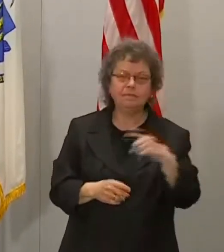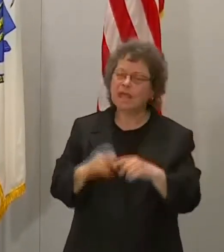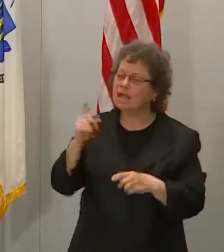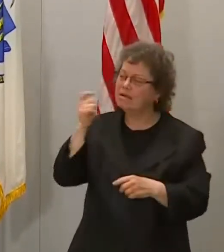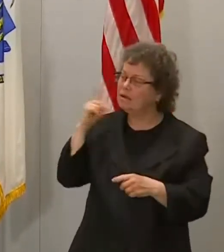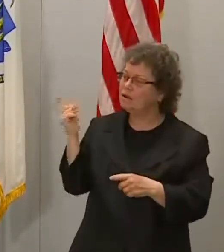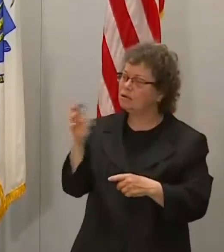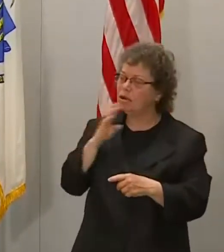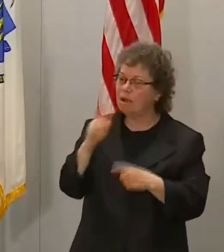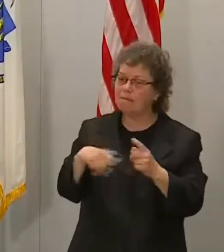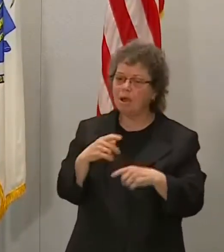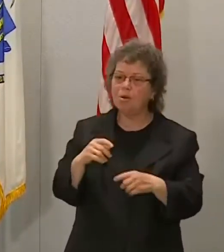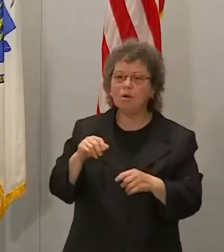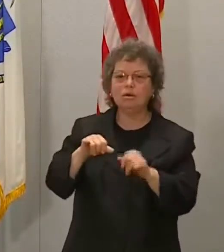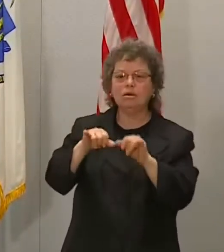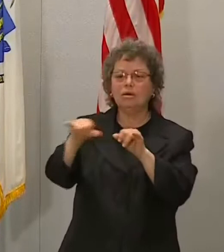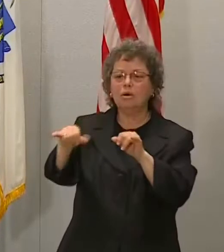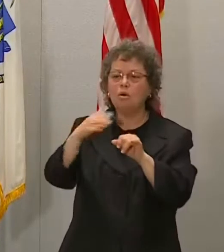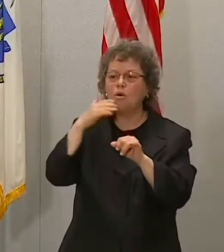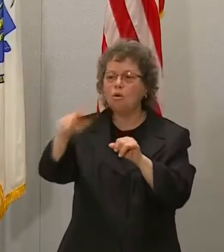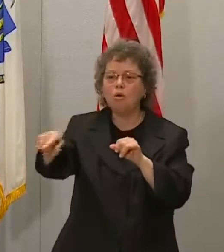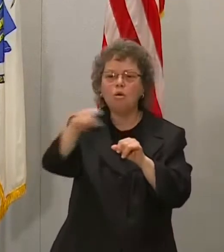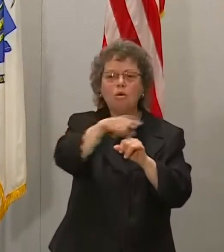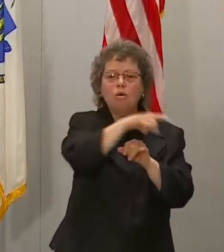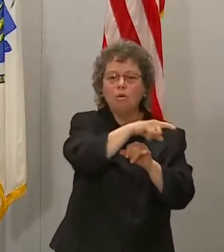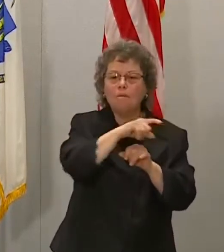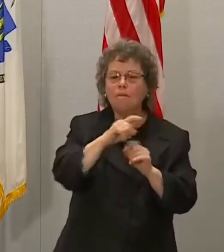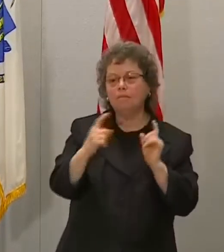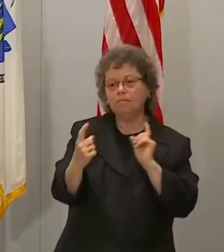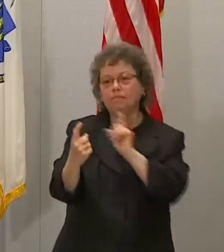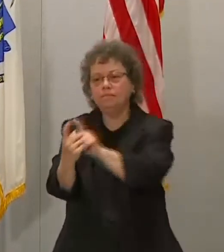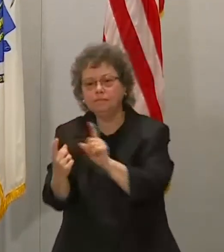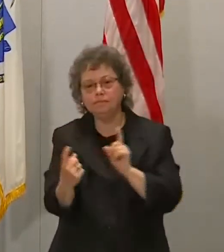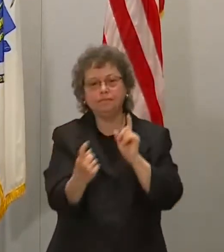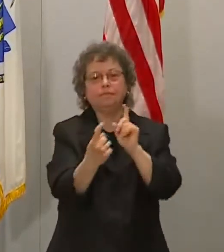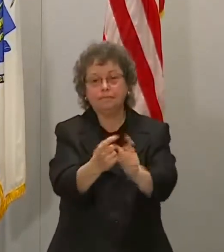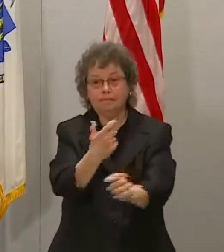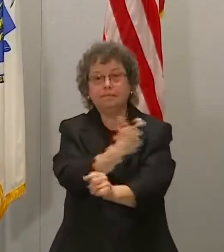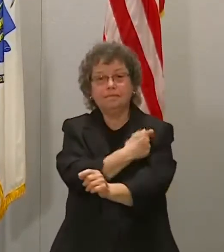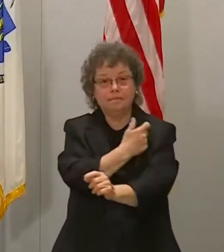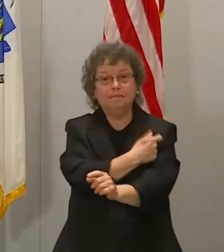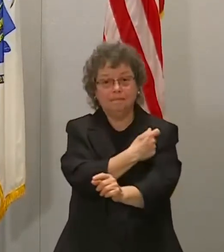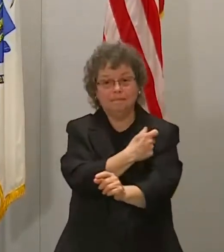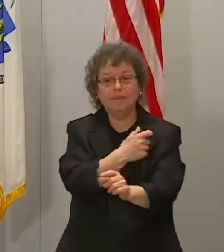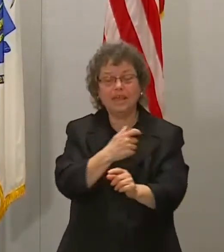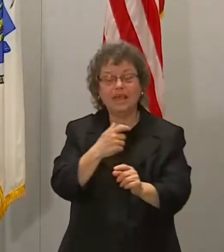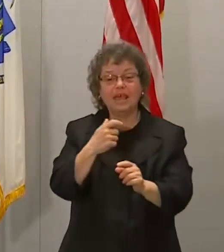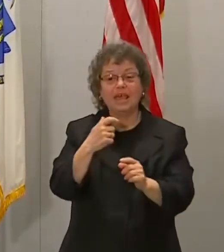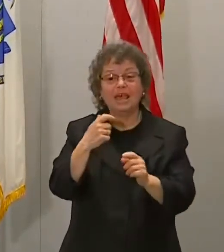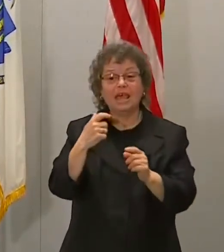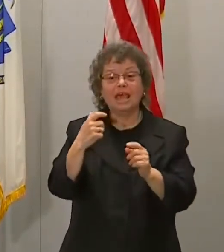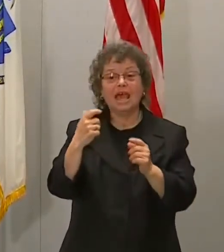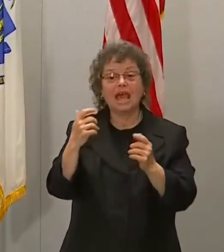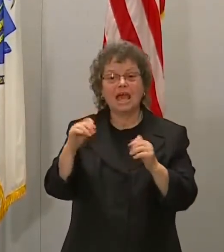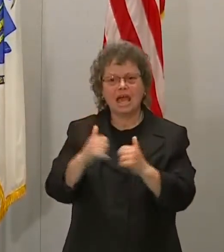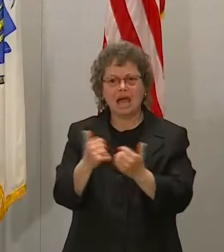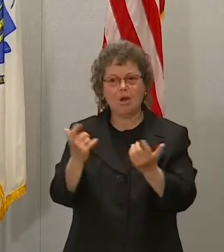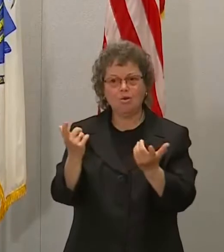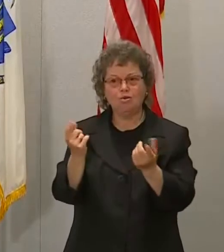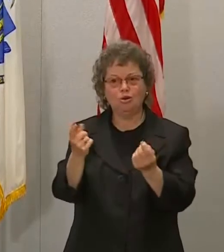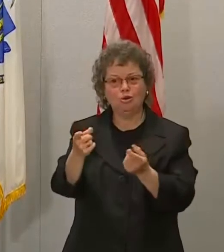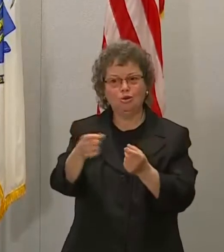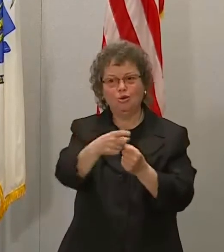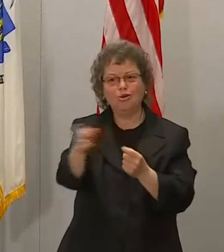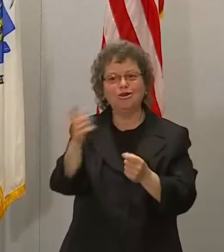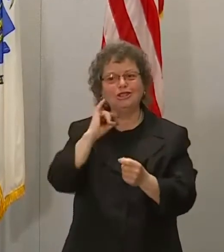launched with other programs that were built on the J&J one-dose vaccine being used to advance currently? Will you have to pause the